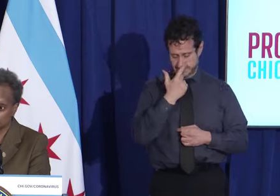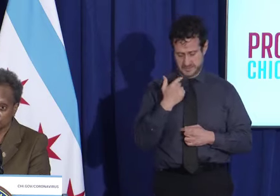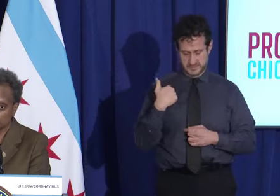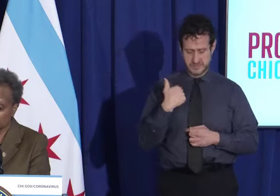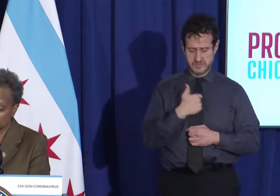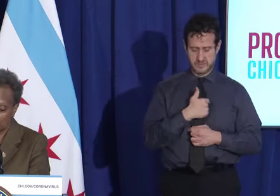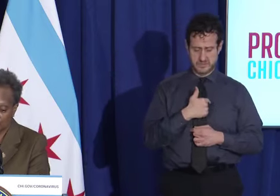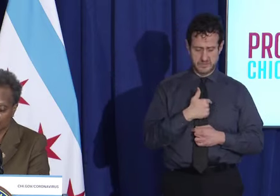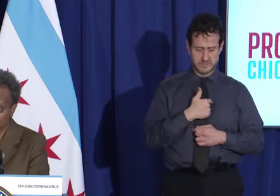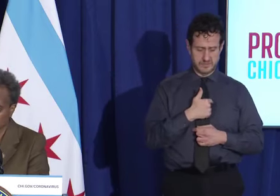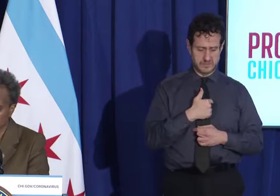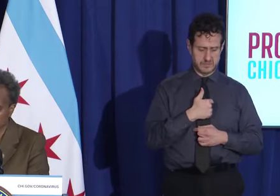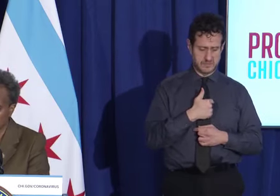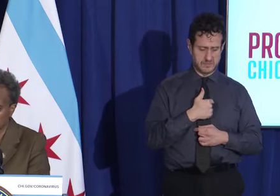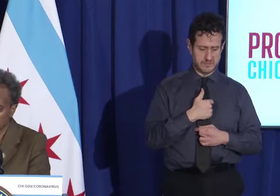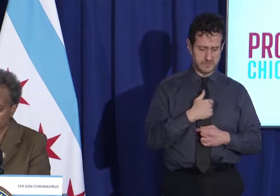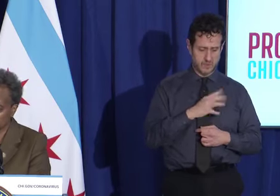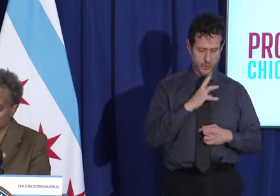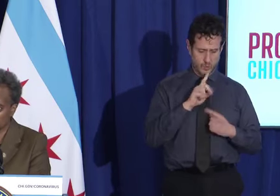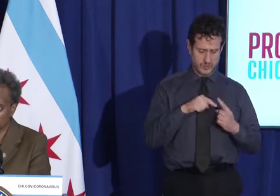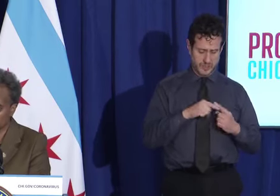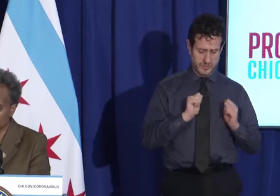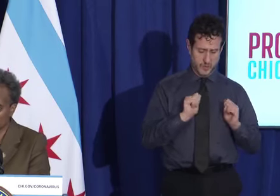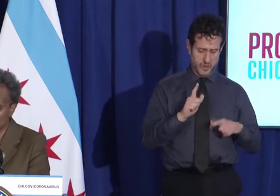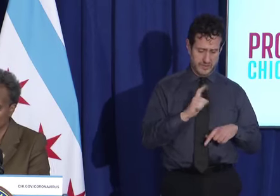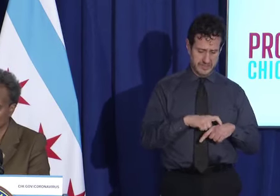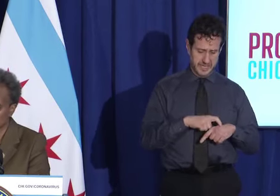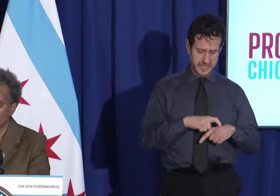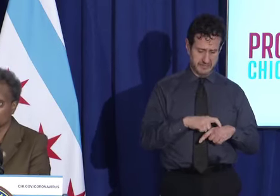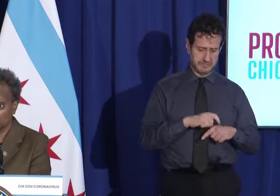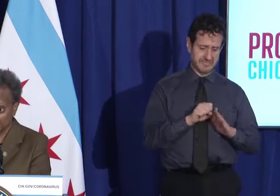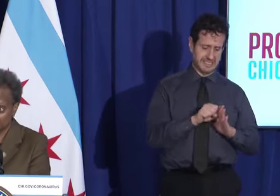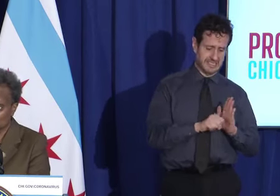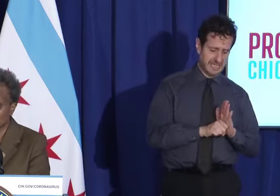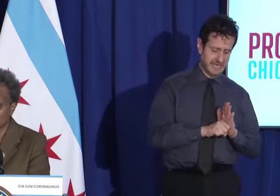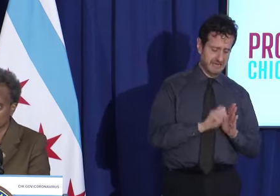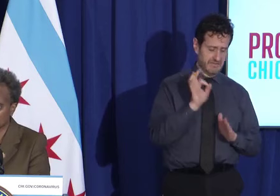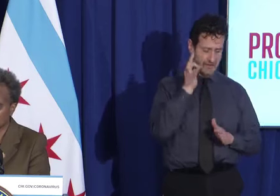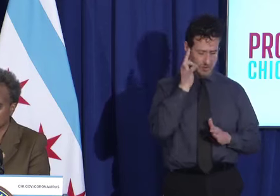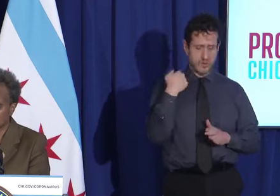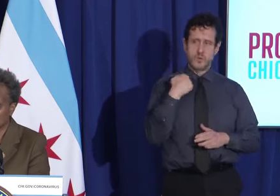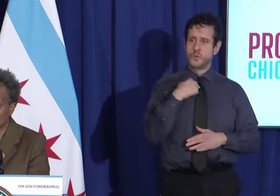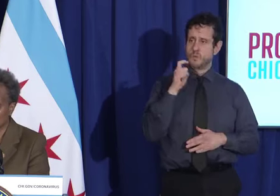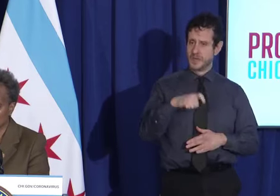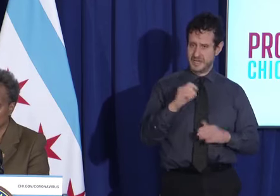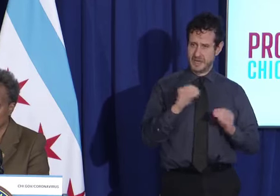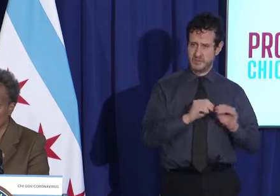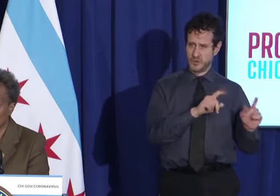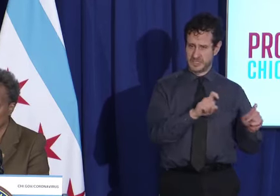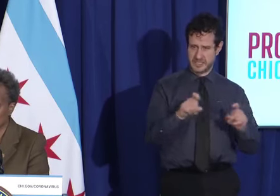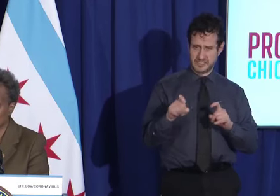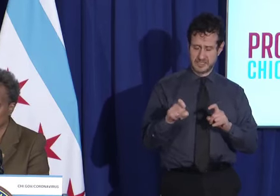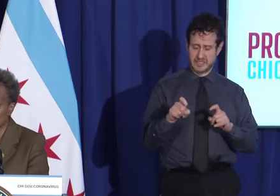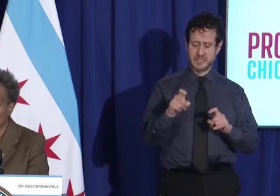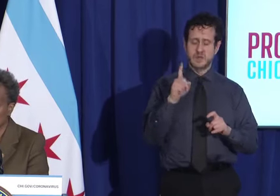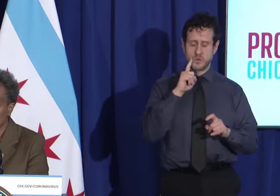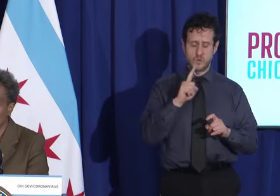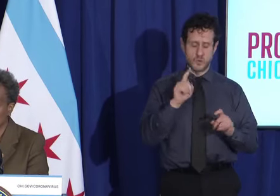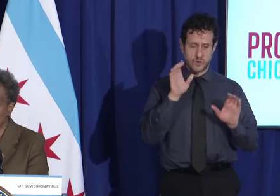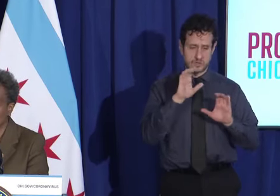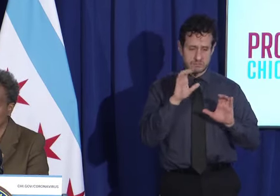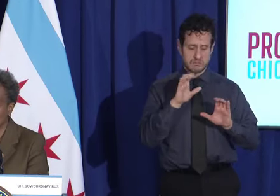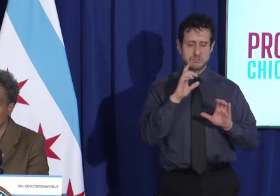talk about this all the time with the state, with our federal partners. We need more testing, and we're going to look for every opportunity